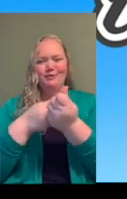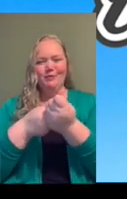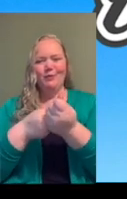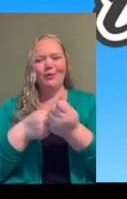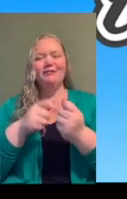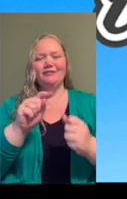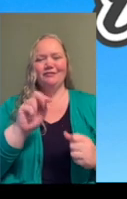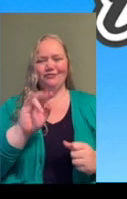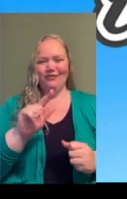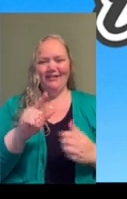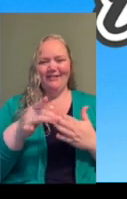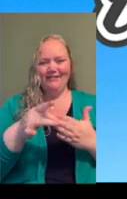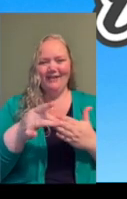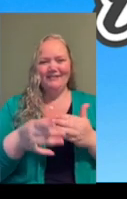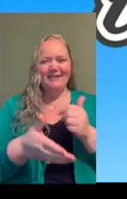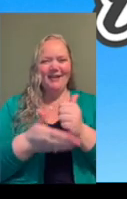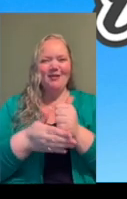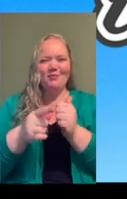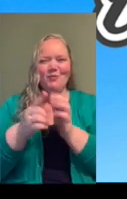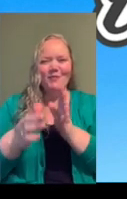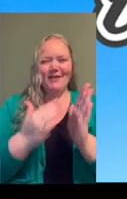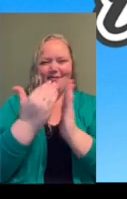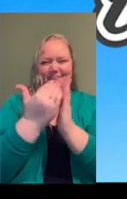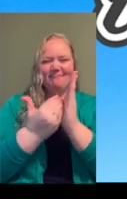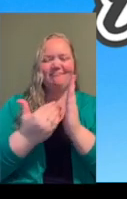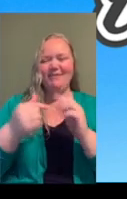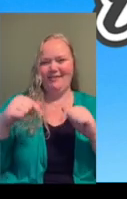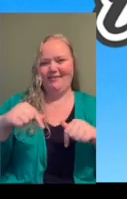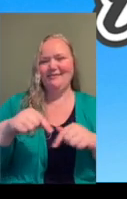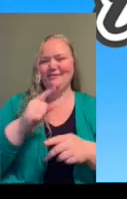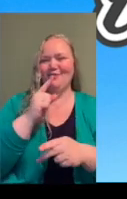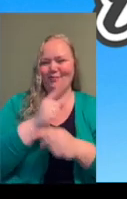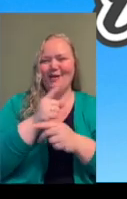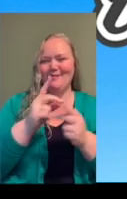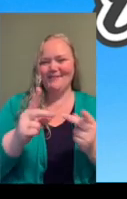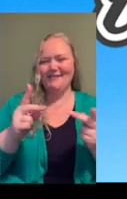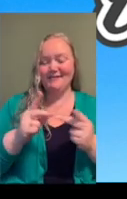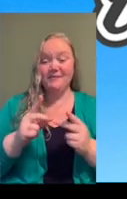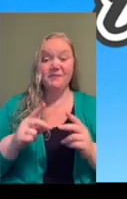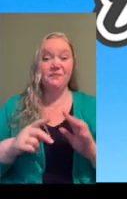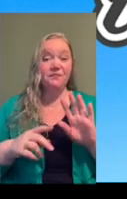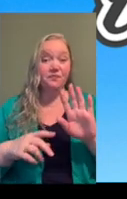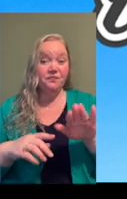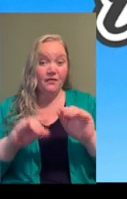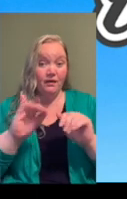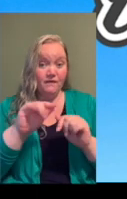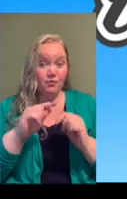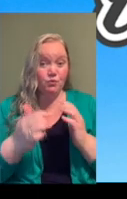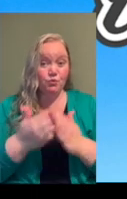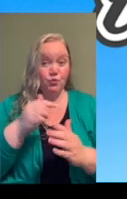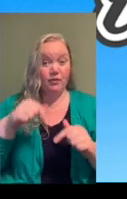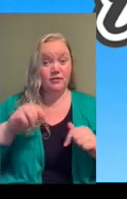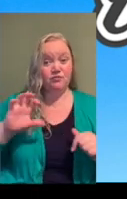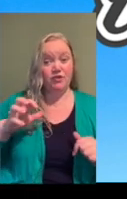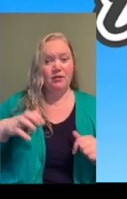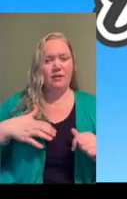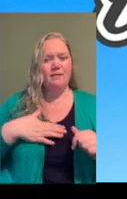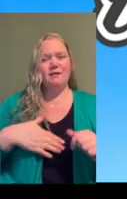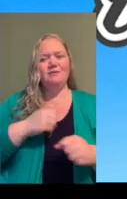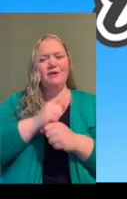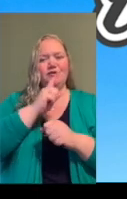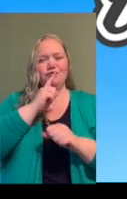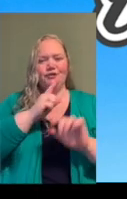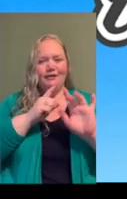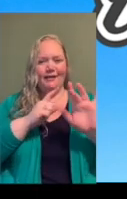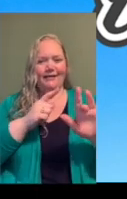an itinerary to help you get where you're going. You are in the right place. If you are new to our channel, make sure you hit the like